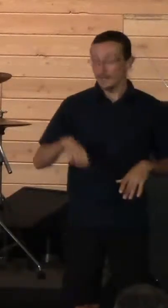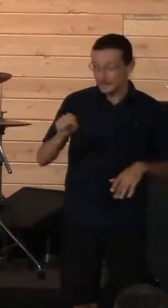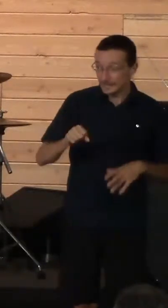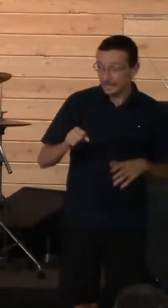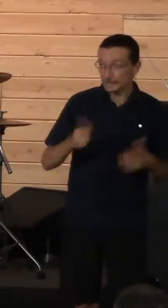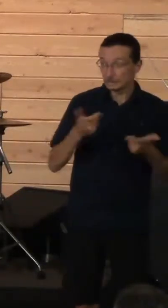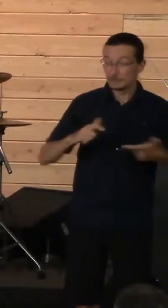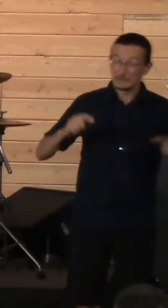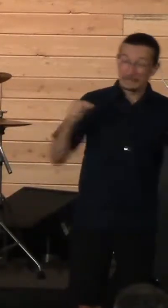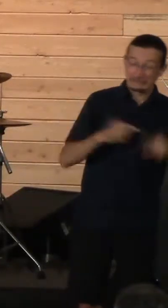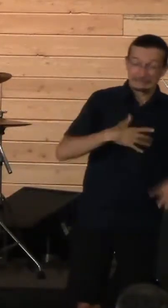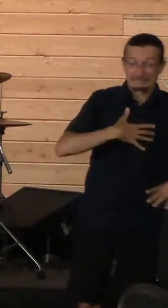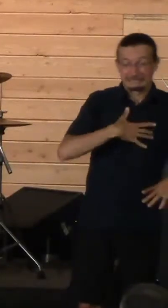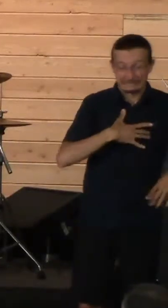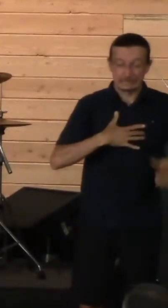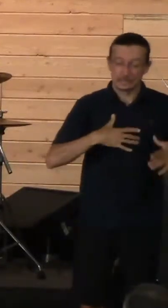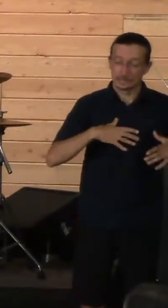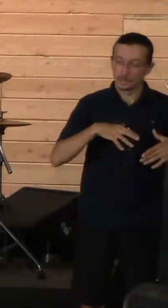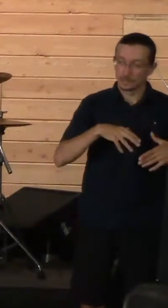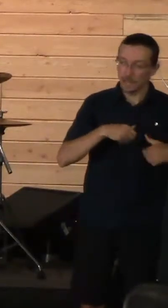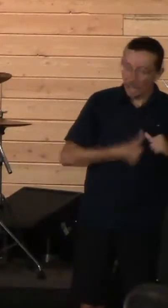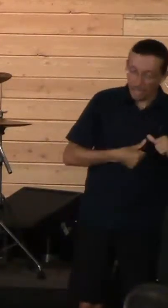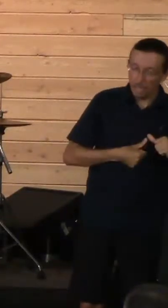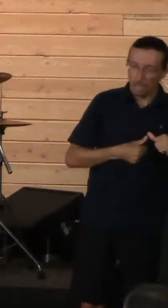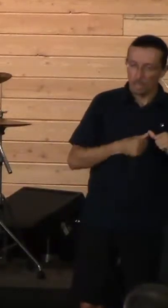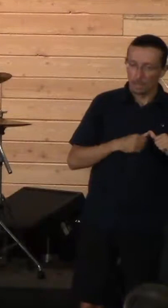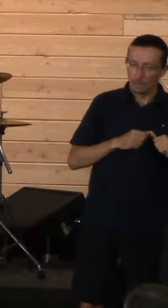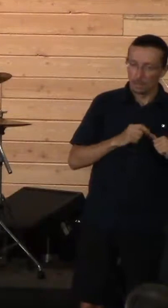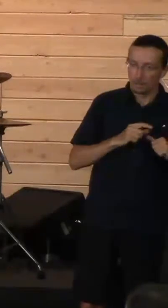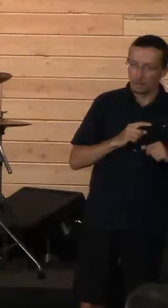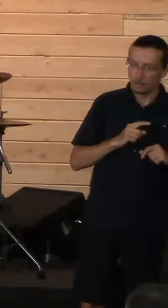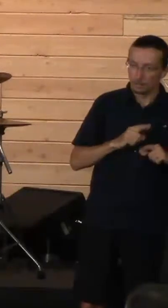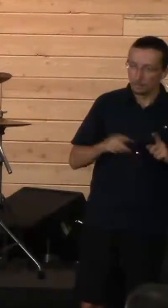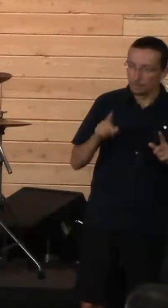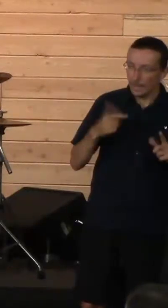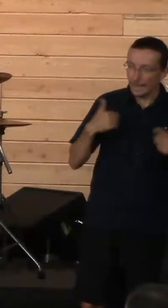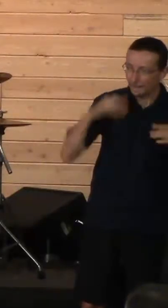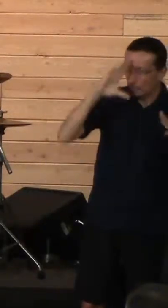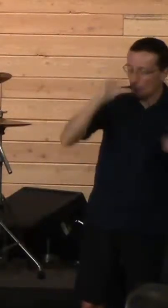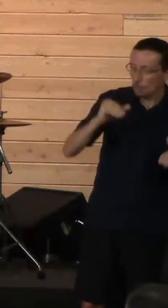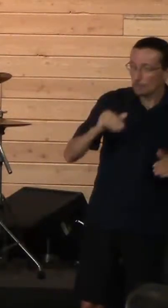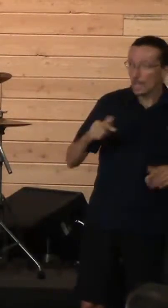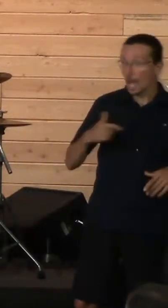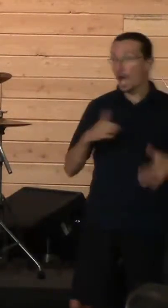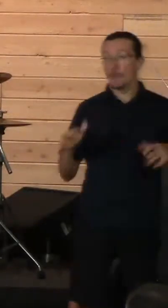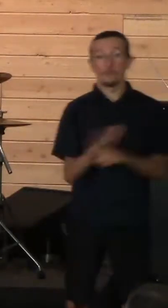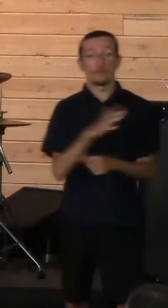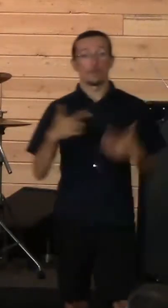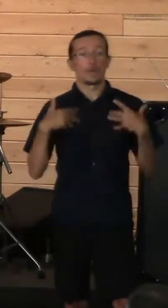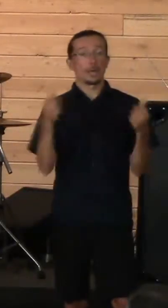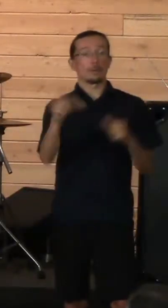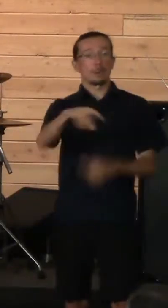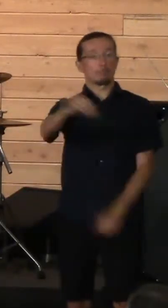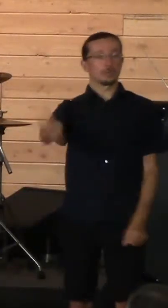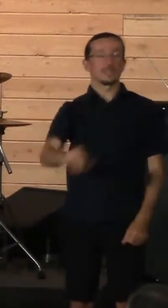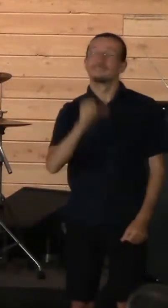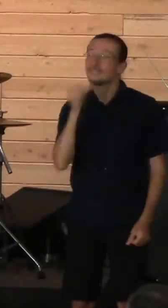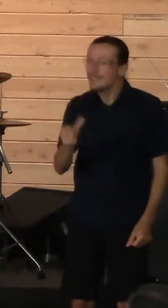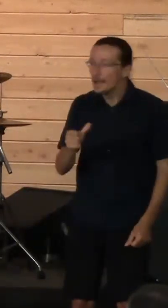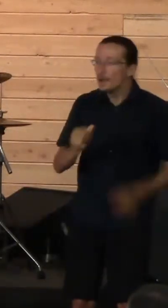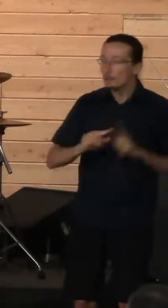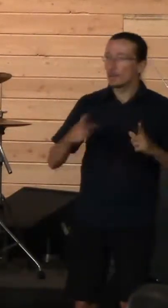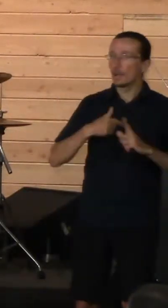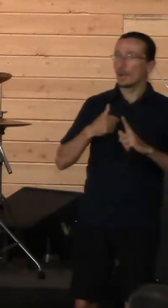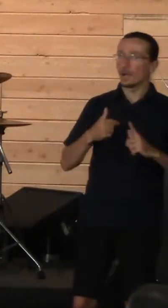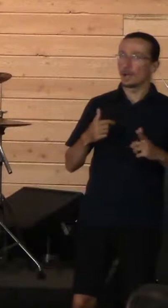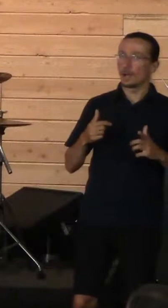You know, I'm not done healing, but I feel like I'm in a really good spot with the Lord and pursuing that, and I feel really